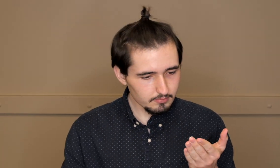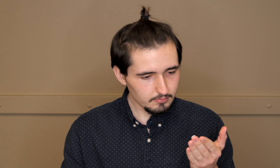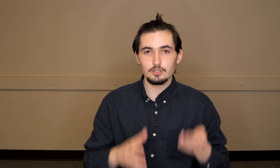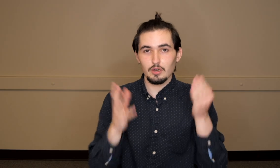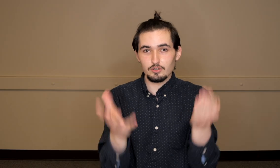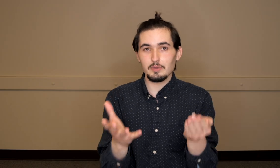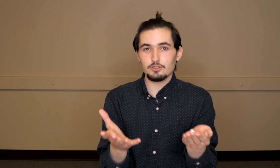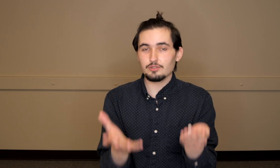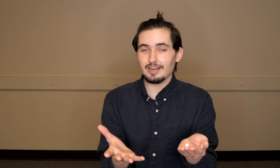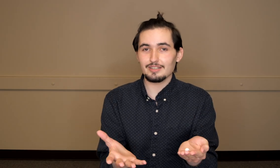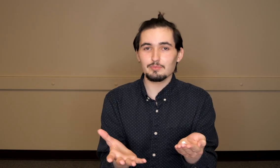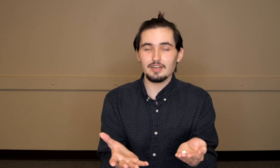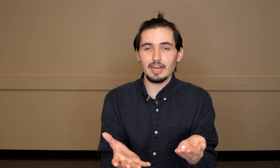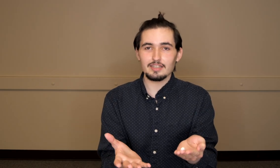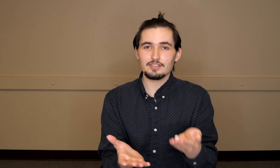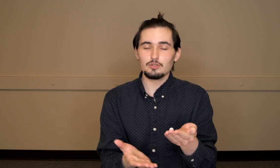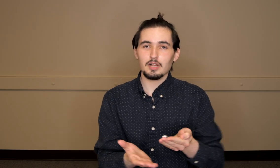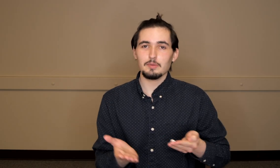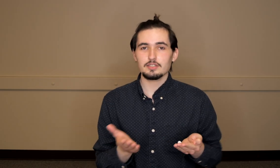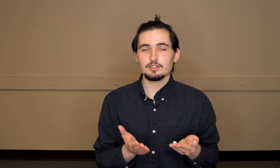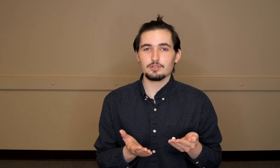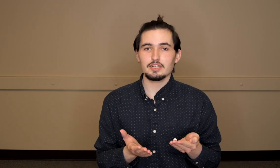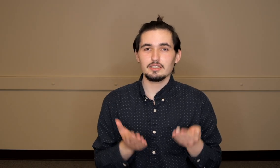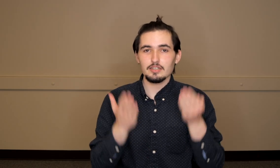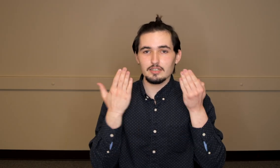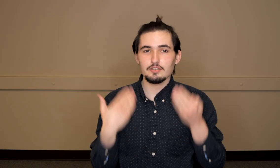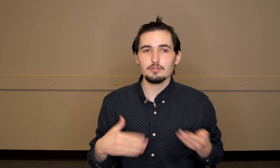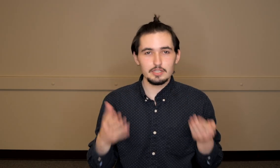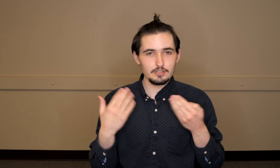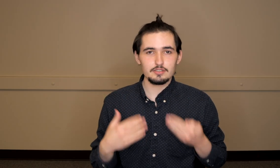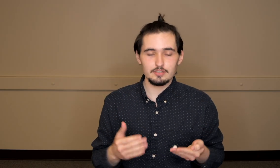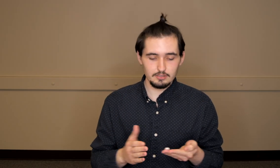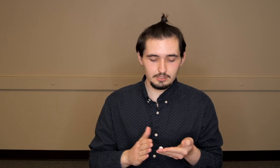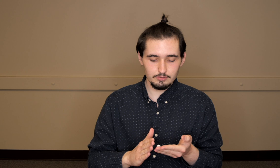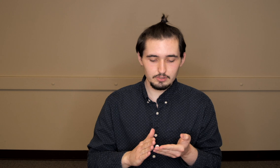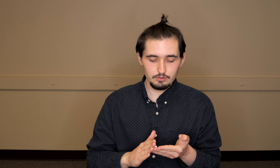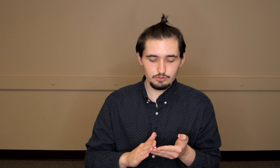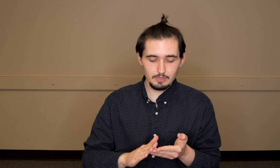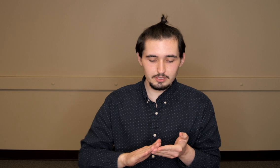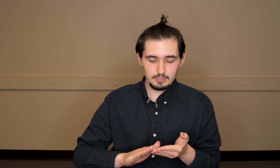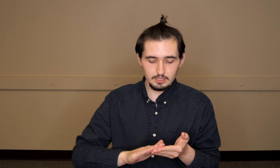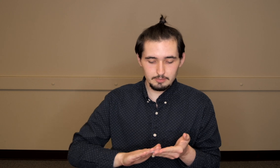So I don't know about you guys but I like to apply my sunscreen in layers like one little drop at a time